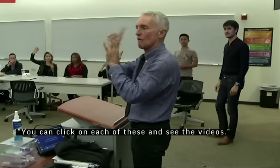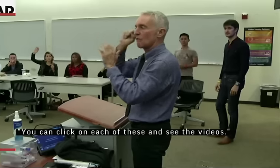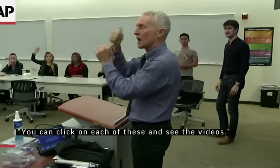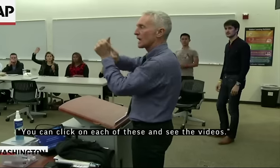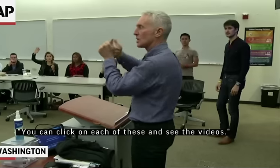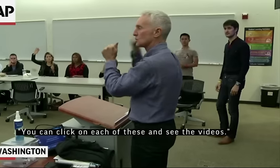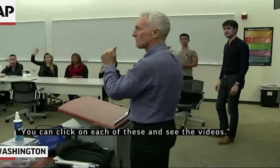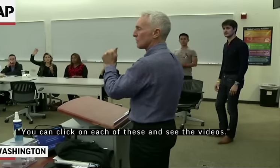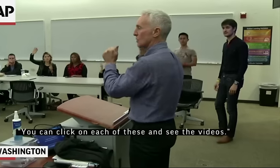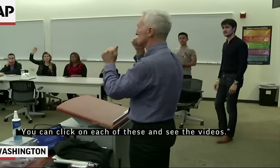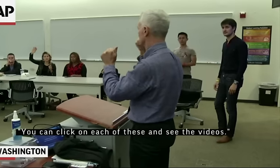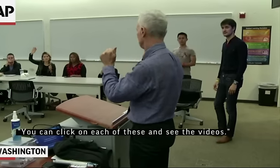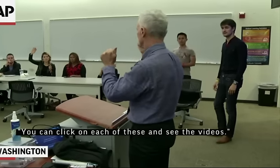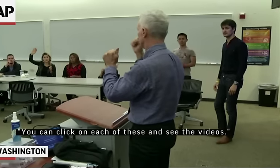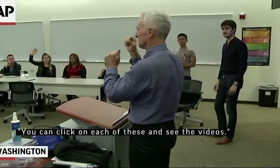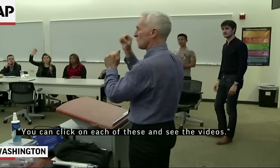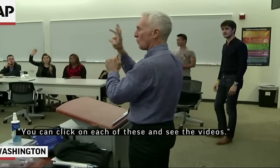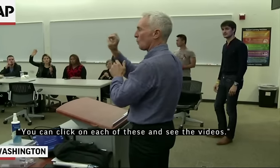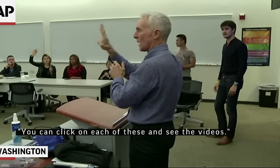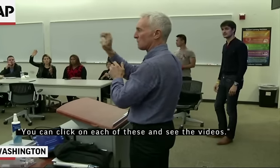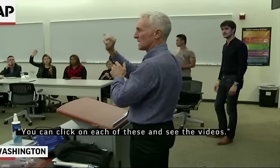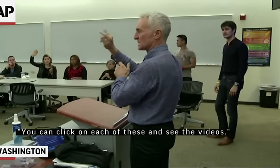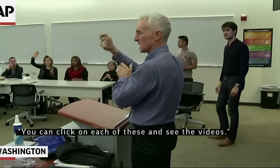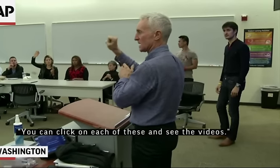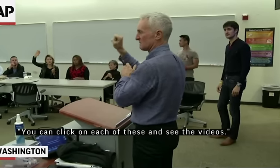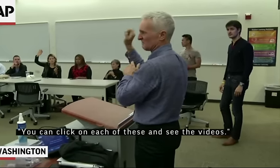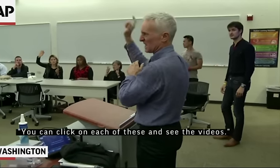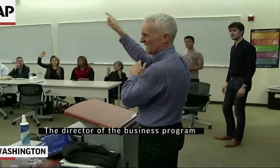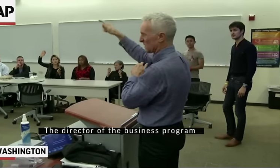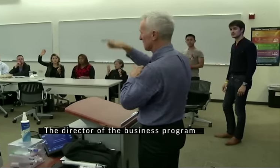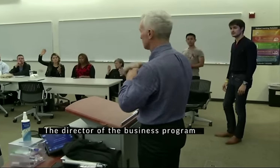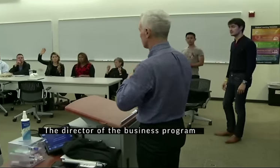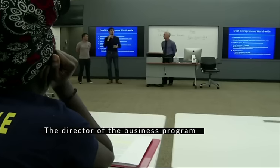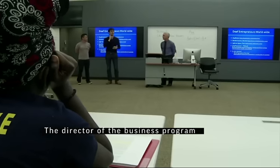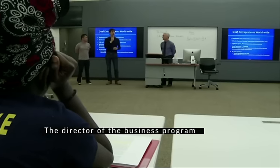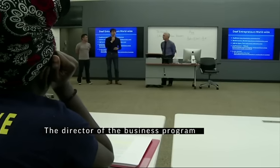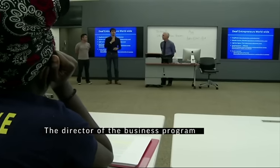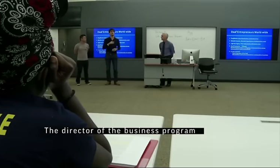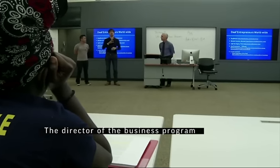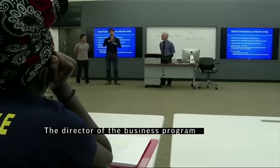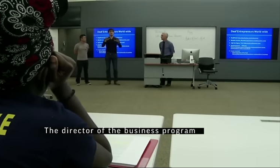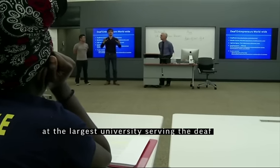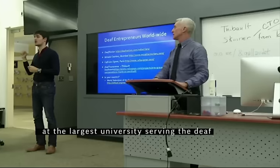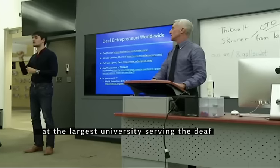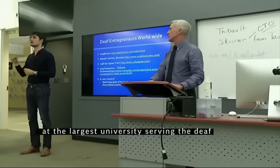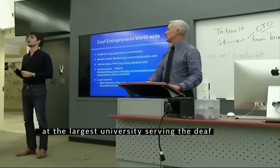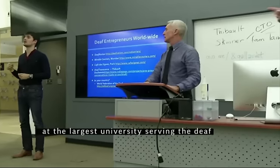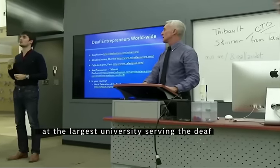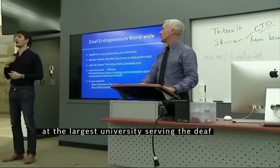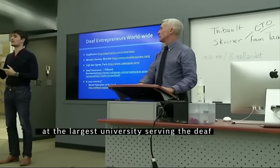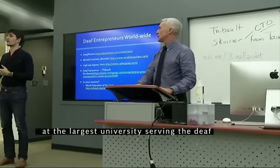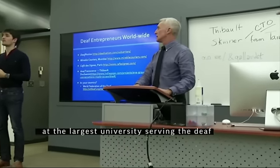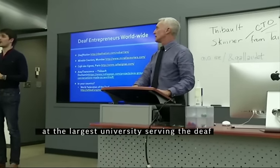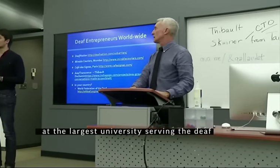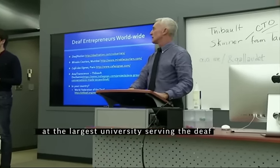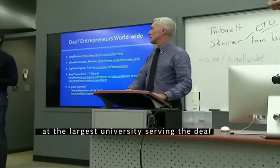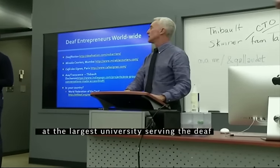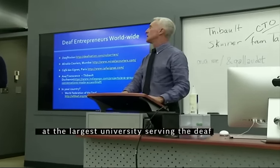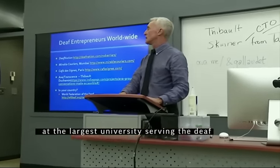You can click on each of these and see the videos. The director of the business program at the largest university serving the deaf